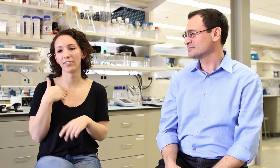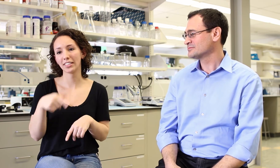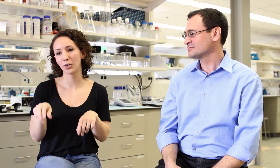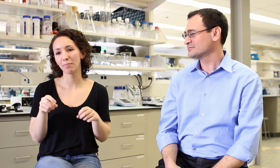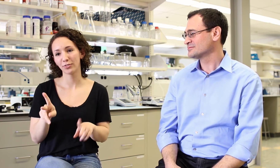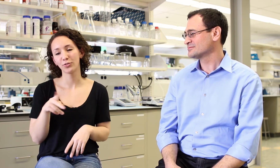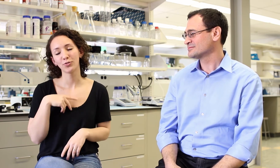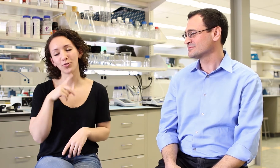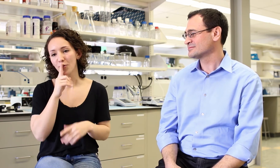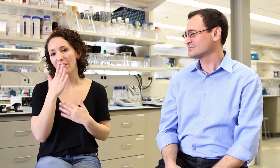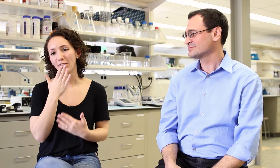this opportunity, and I'm really grateful.